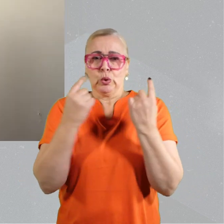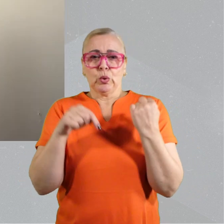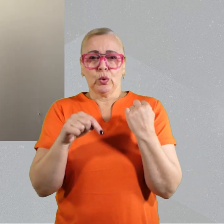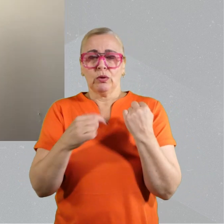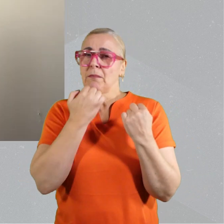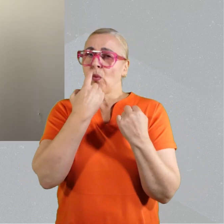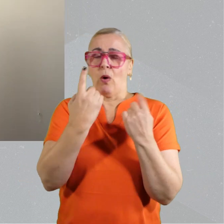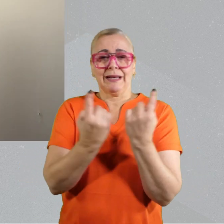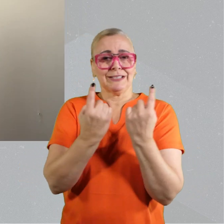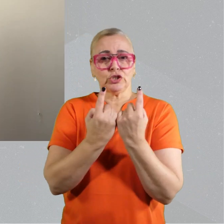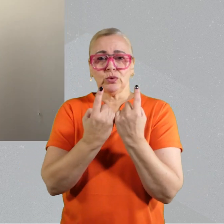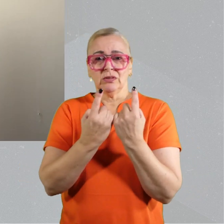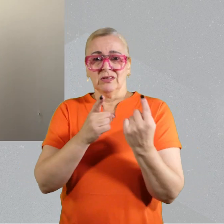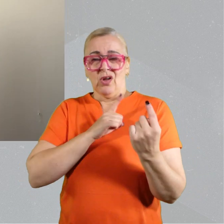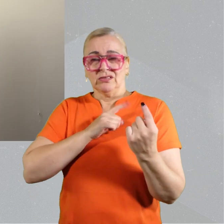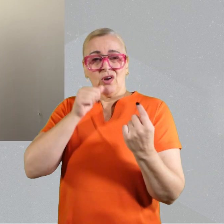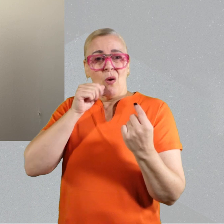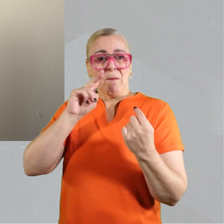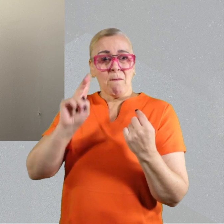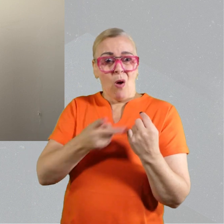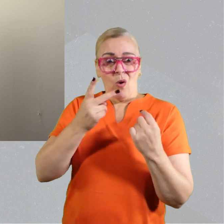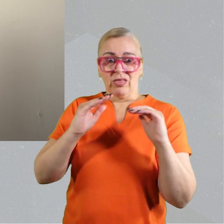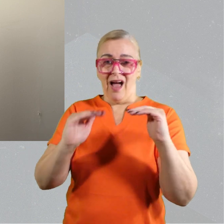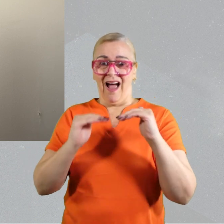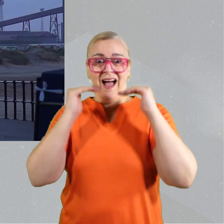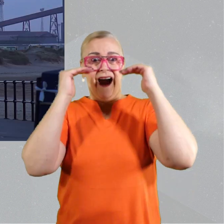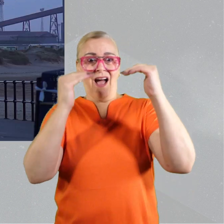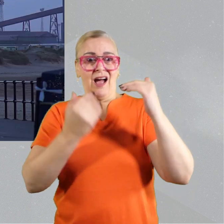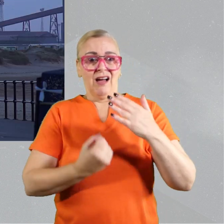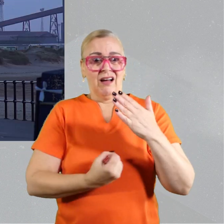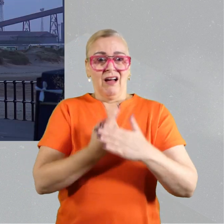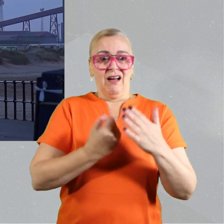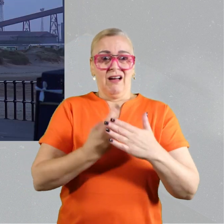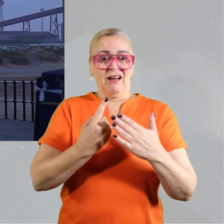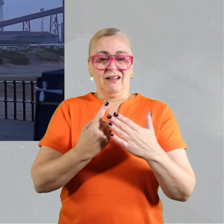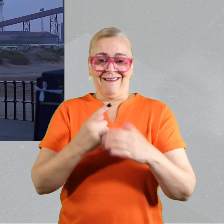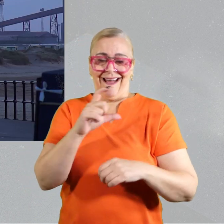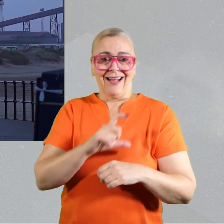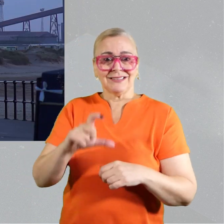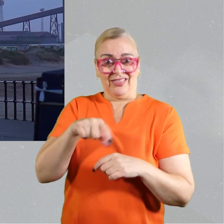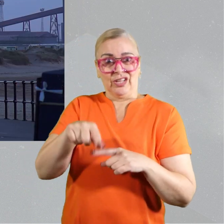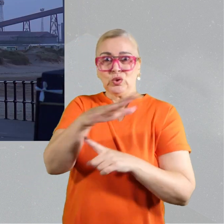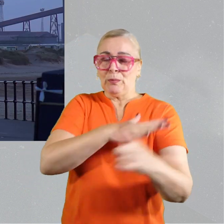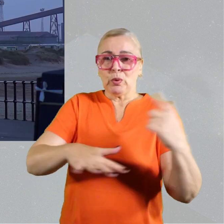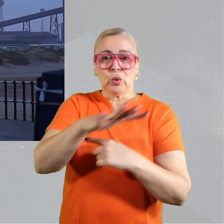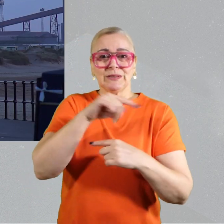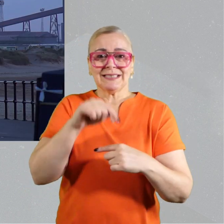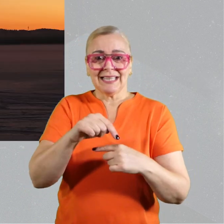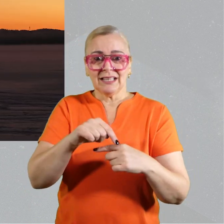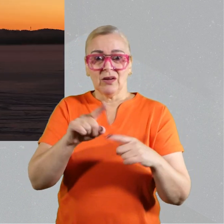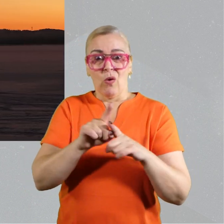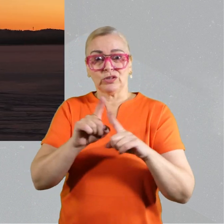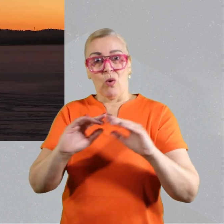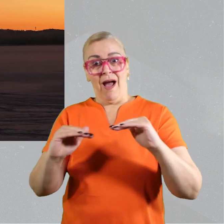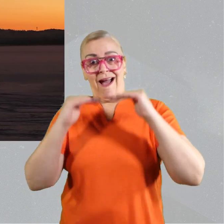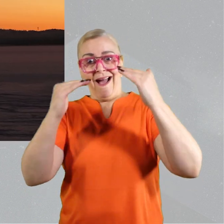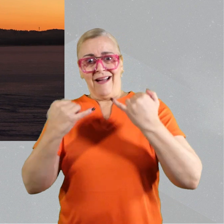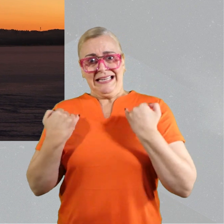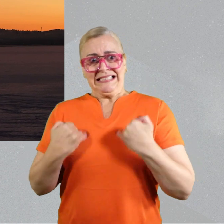significant of all of those is the socioeconomic deprivation issue. Because we know there's both higher incidence of